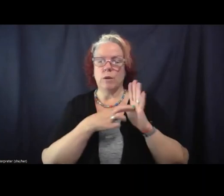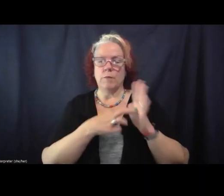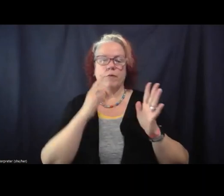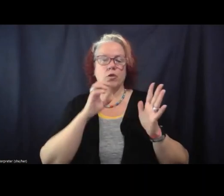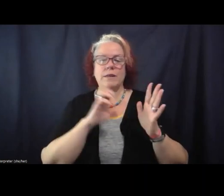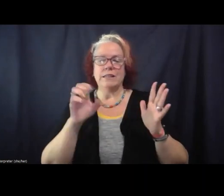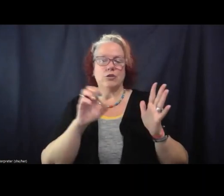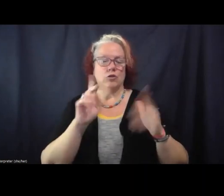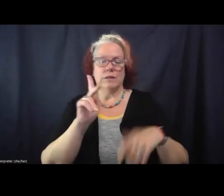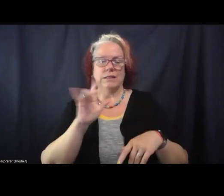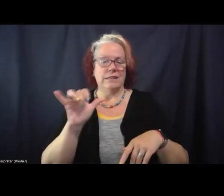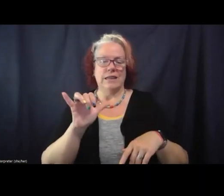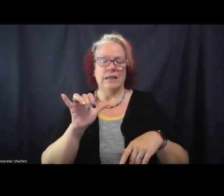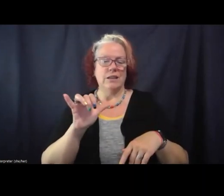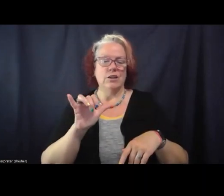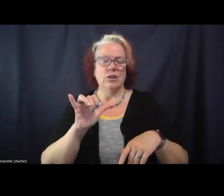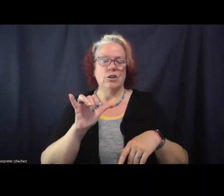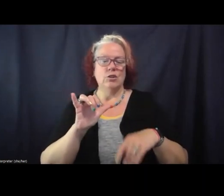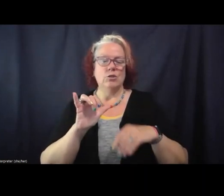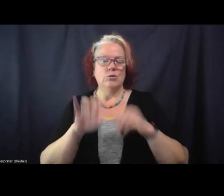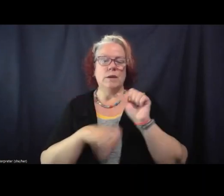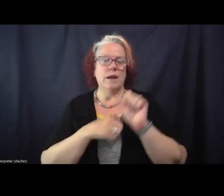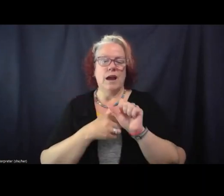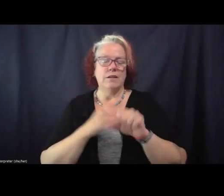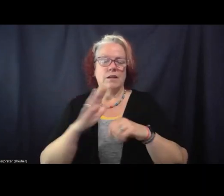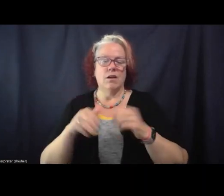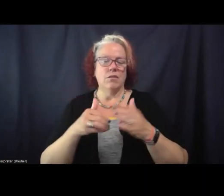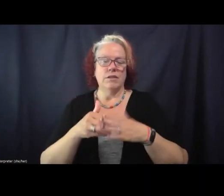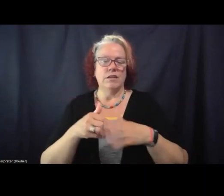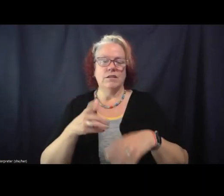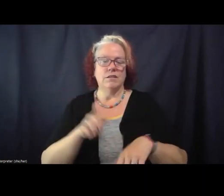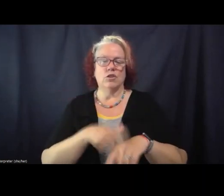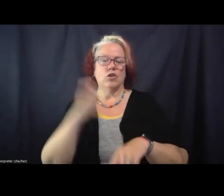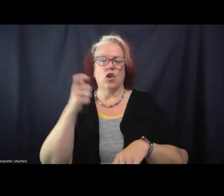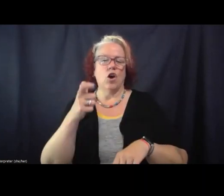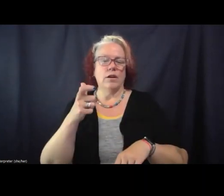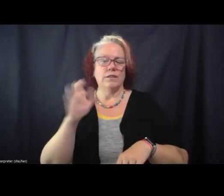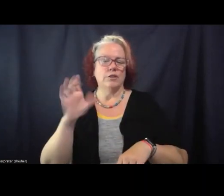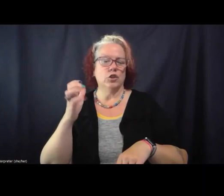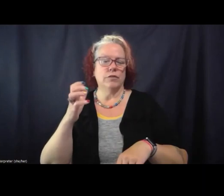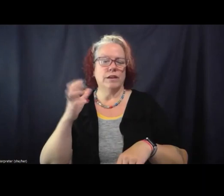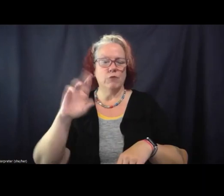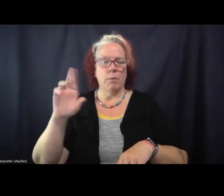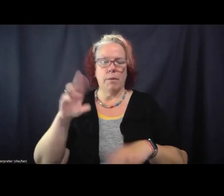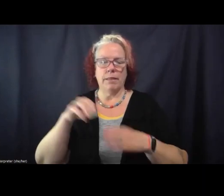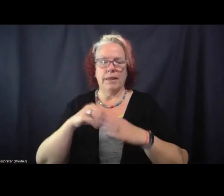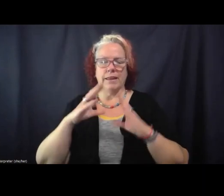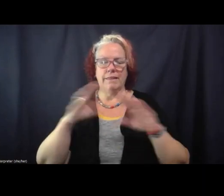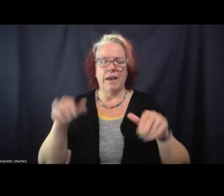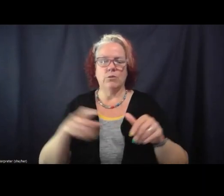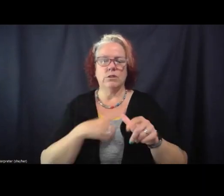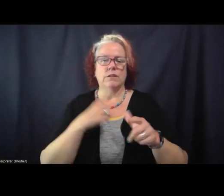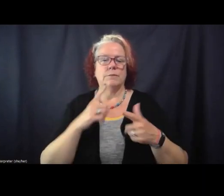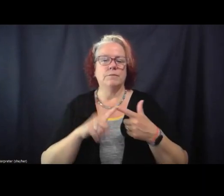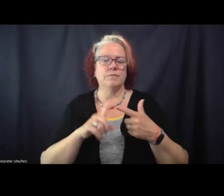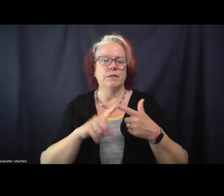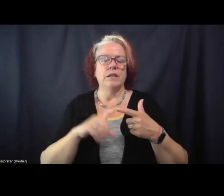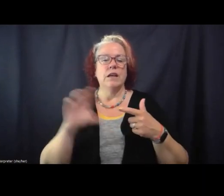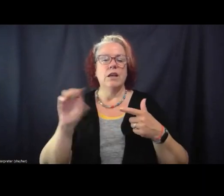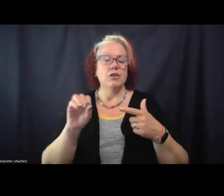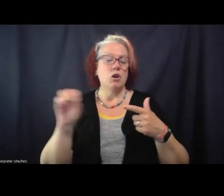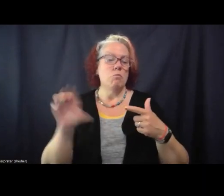who's behind all of the prisons. His name is Hal Rogers. He's the longest serving Republican in the house. It included him. It included the Obama